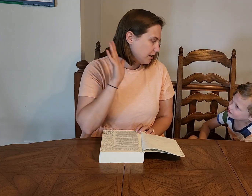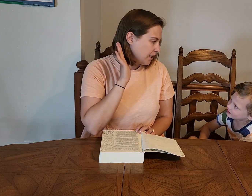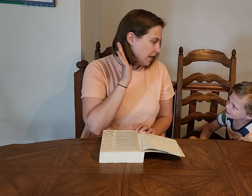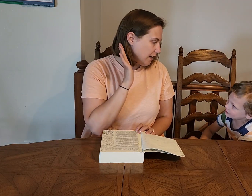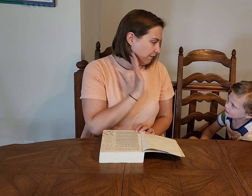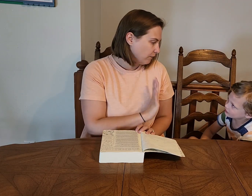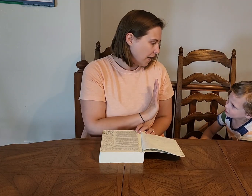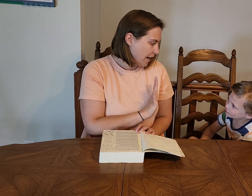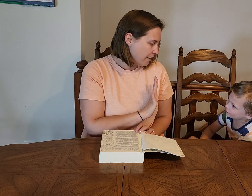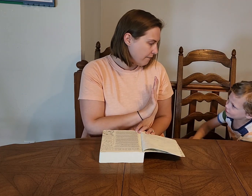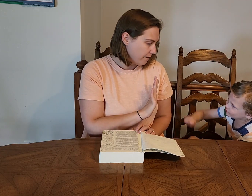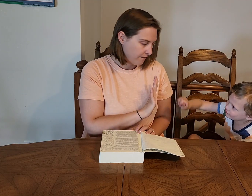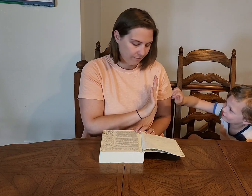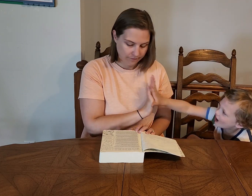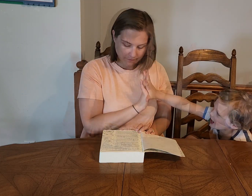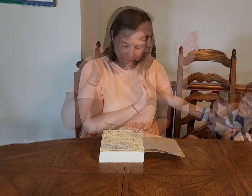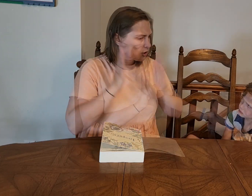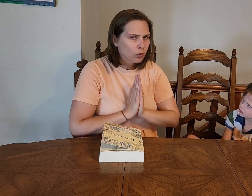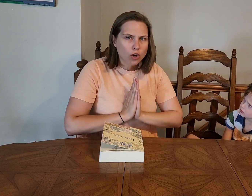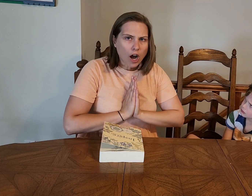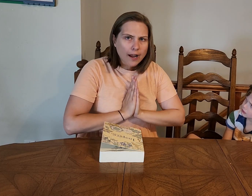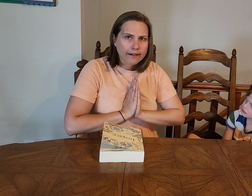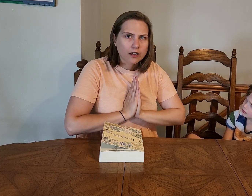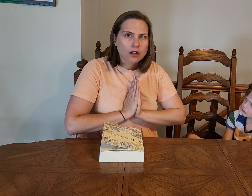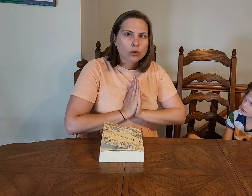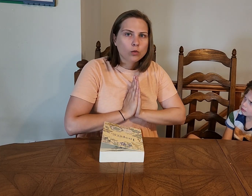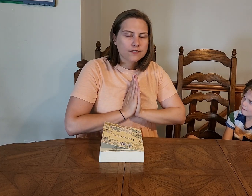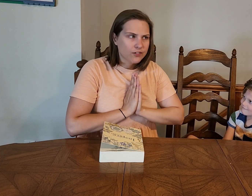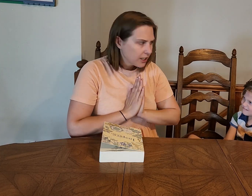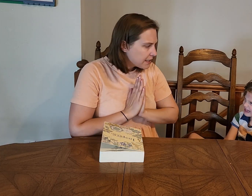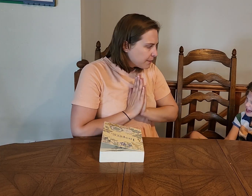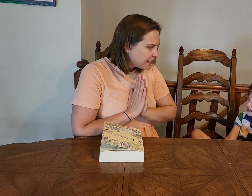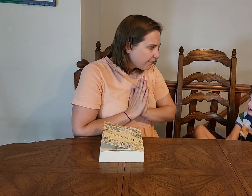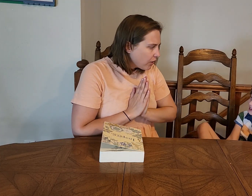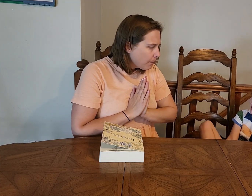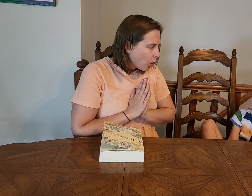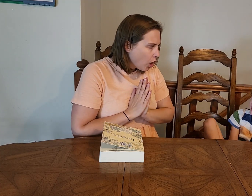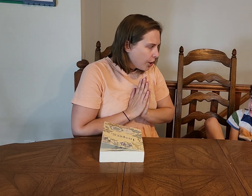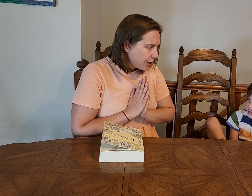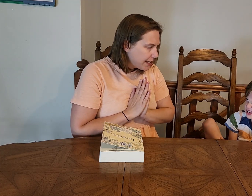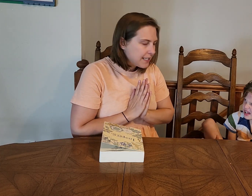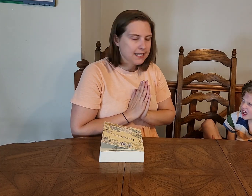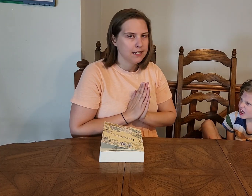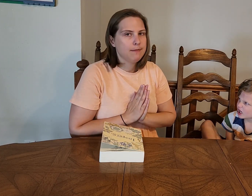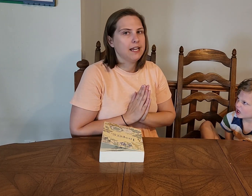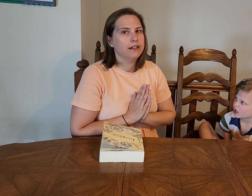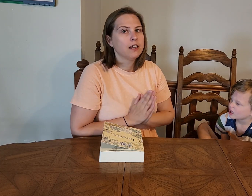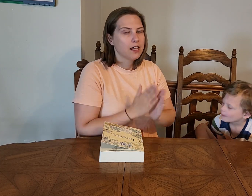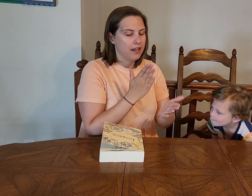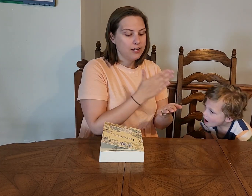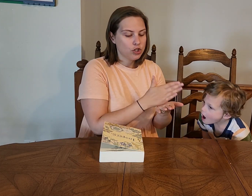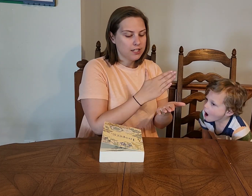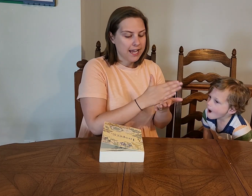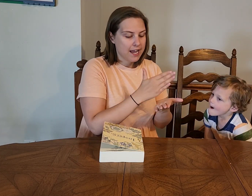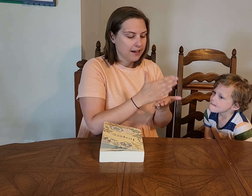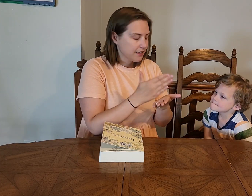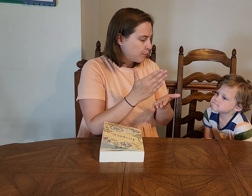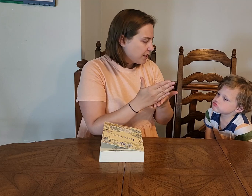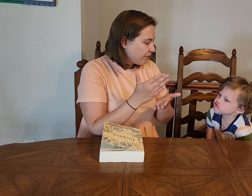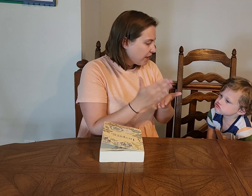day five. So God was very specific about all the things that he made. Each day had a specific